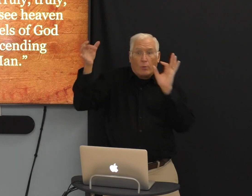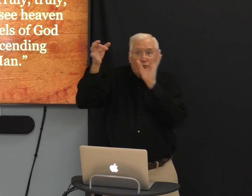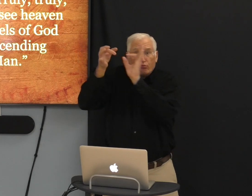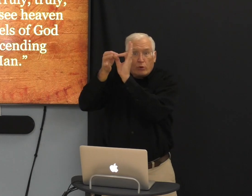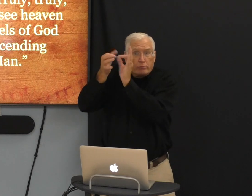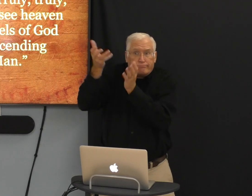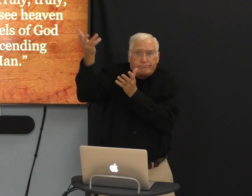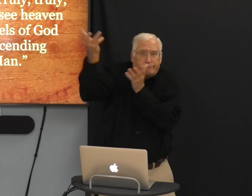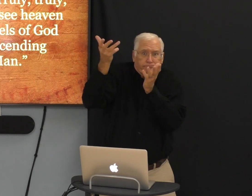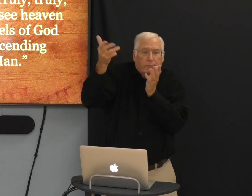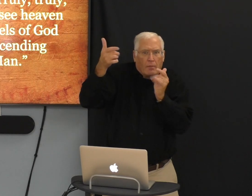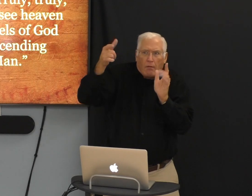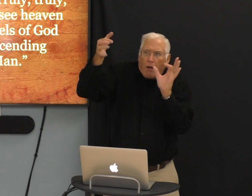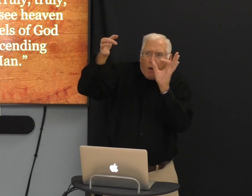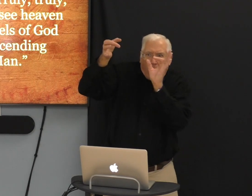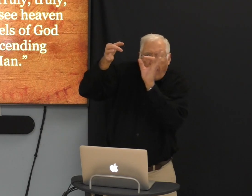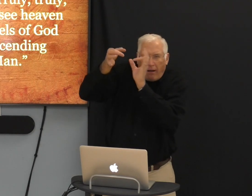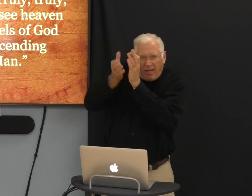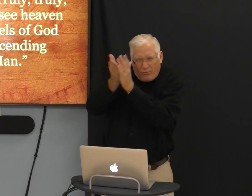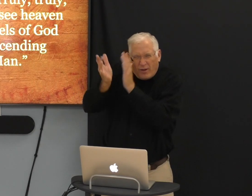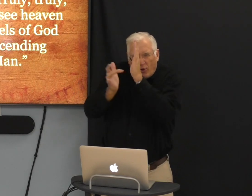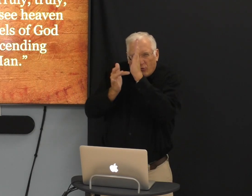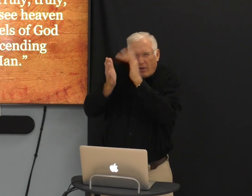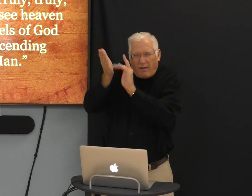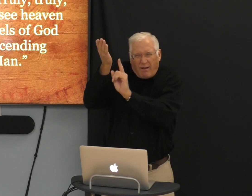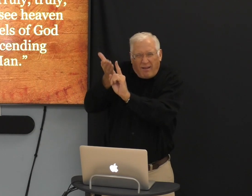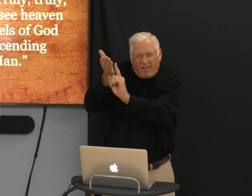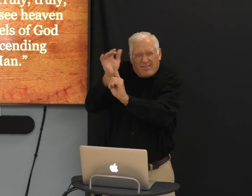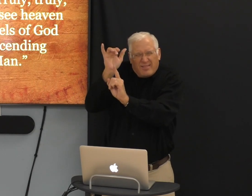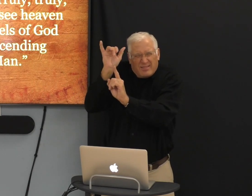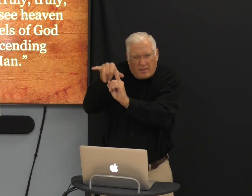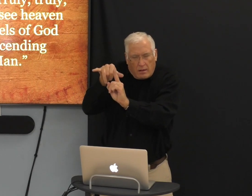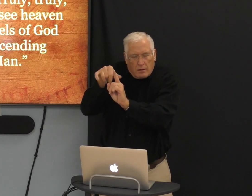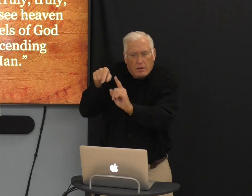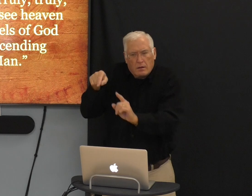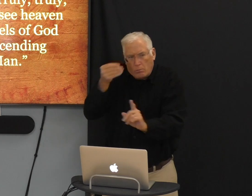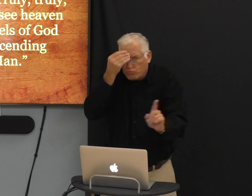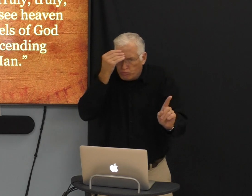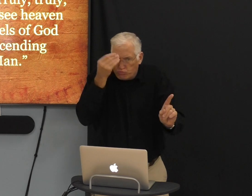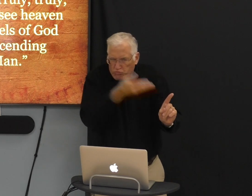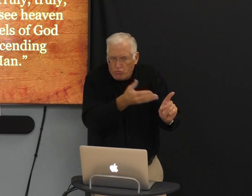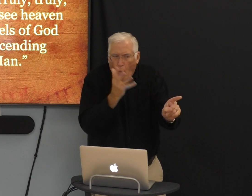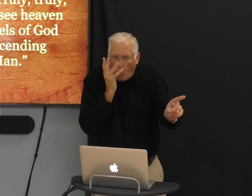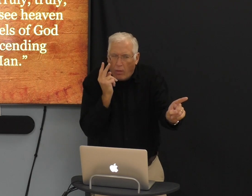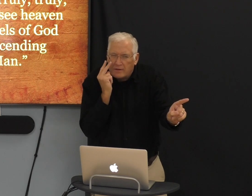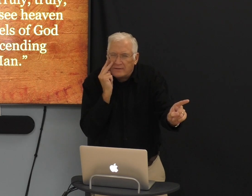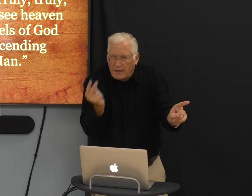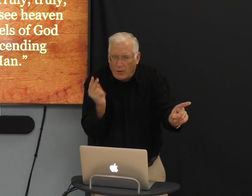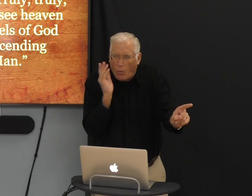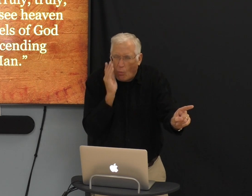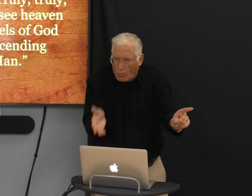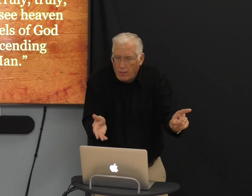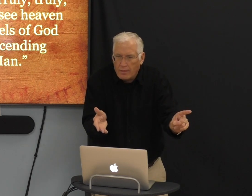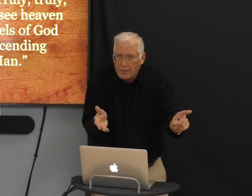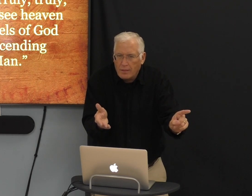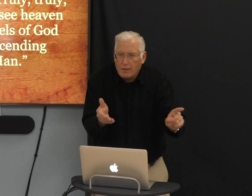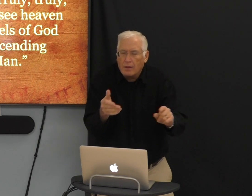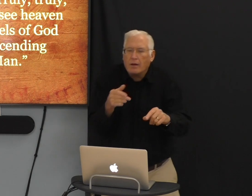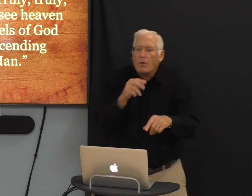400 years, there was no communication, no feeling of connection. God was trying to tell